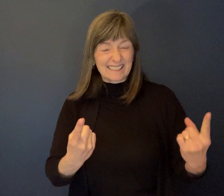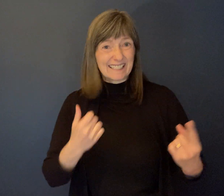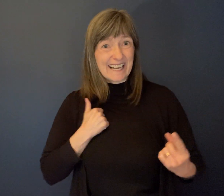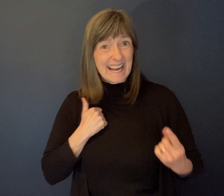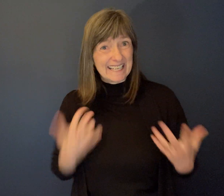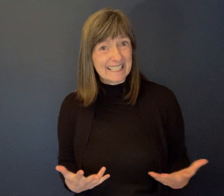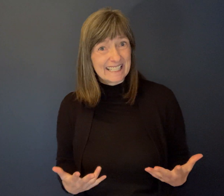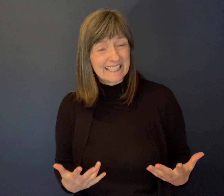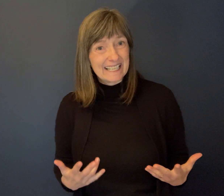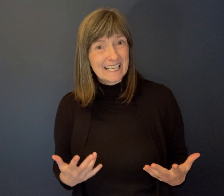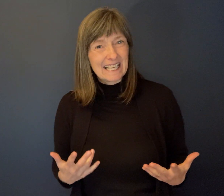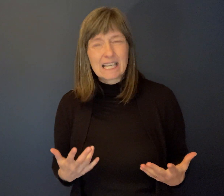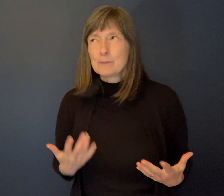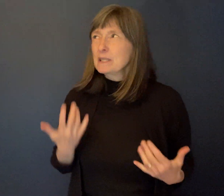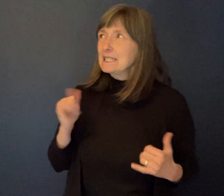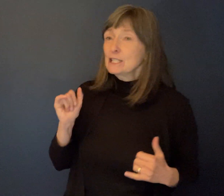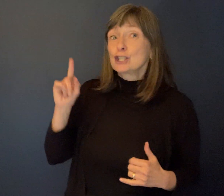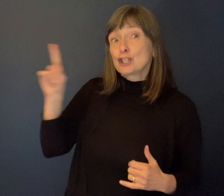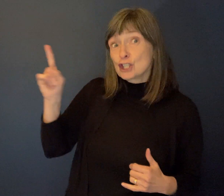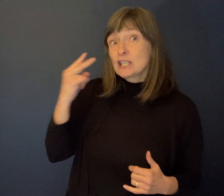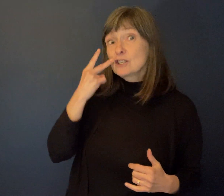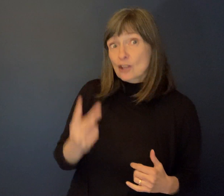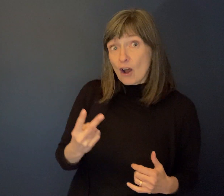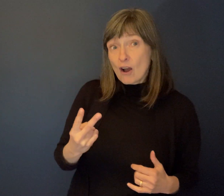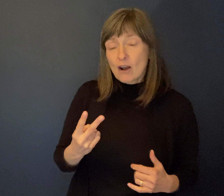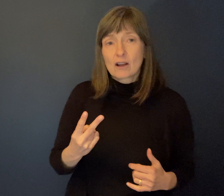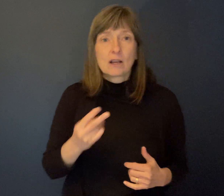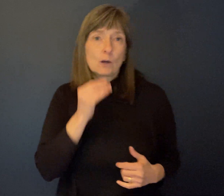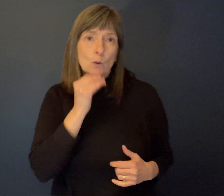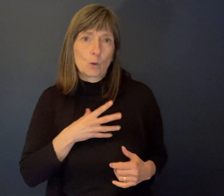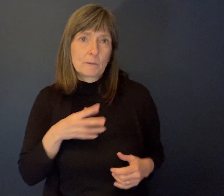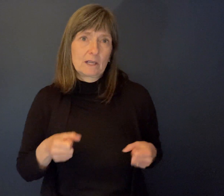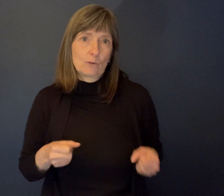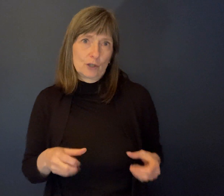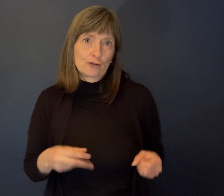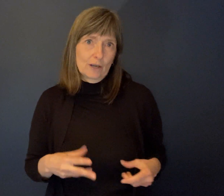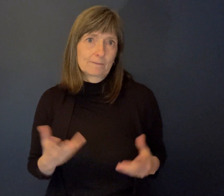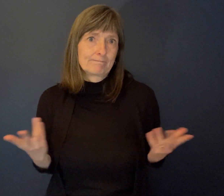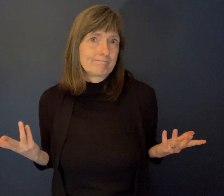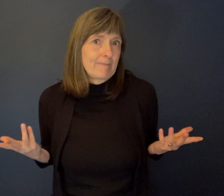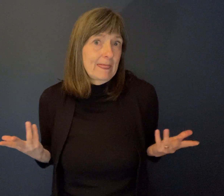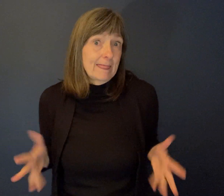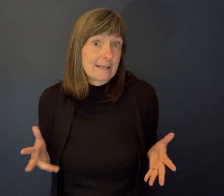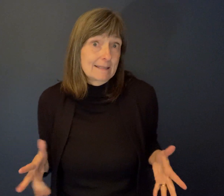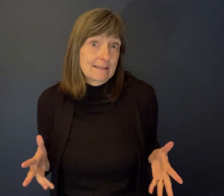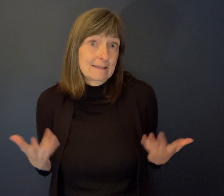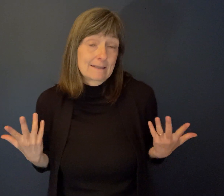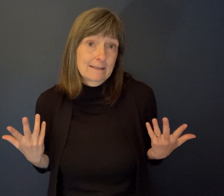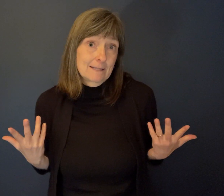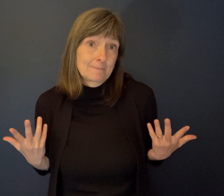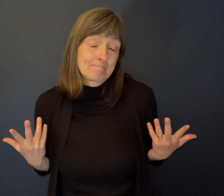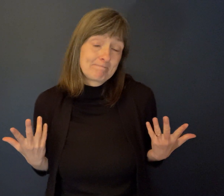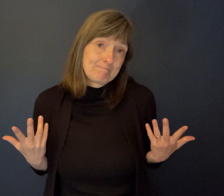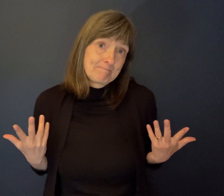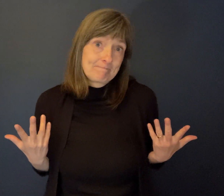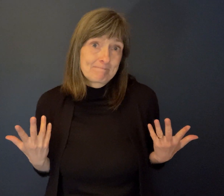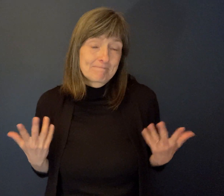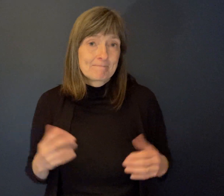a woman in a wheelchair. Yeah. So the, the funny story is I did a lot of, uh,